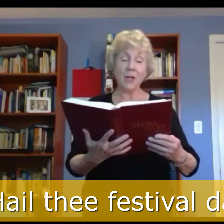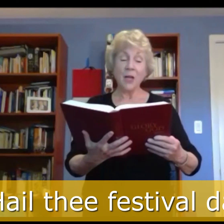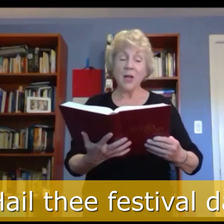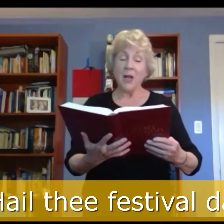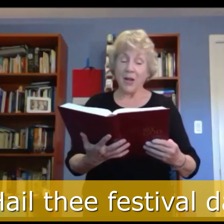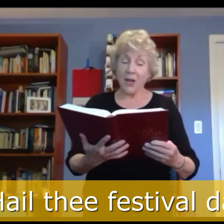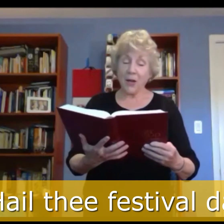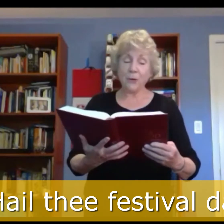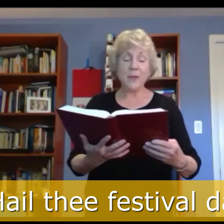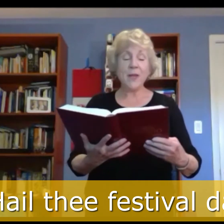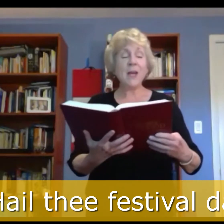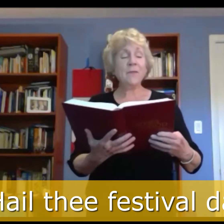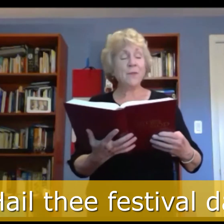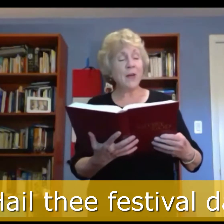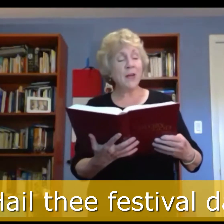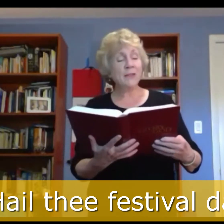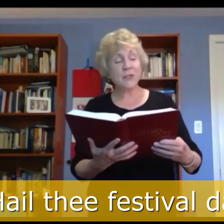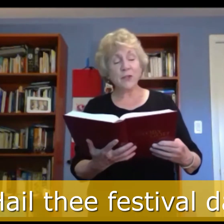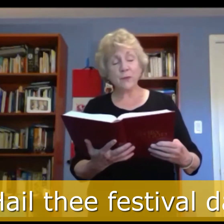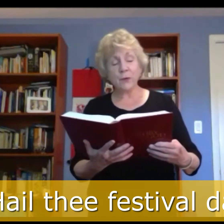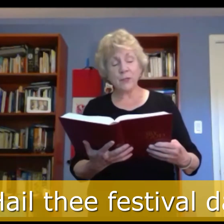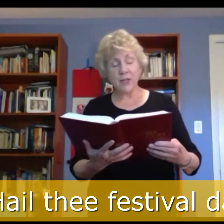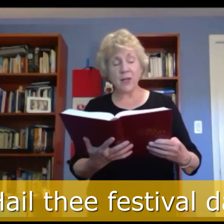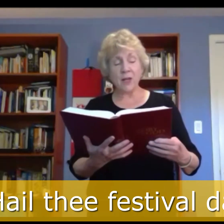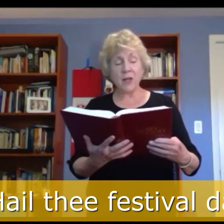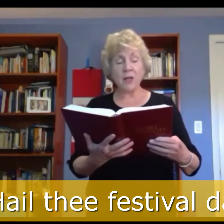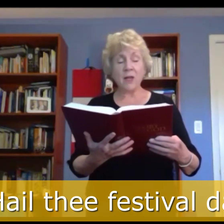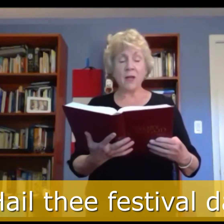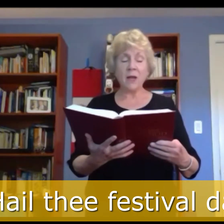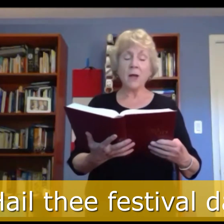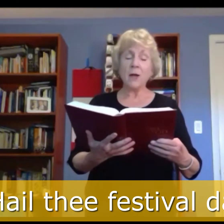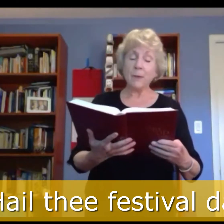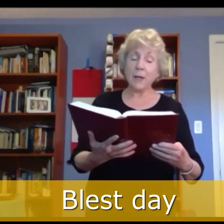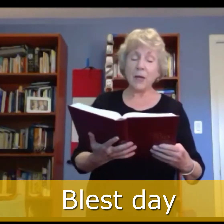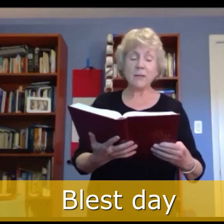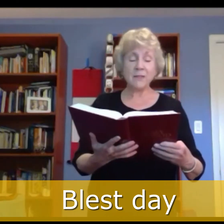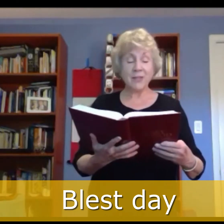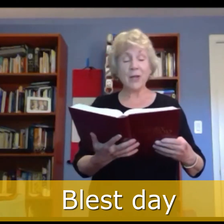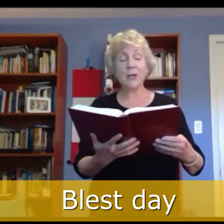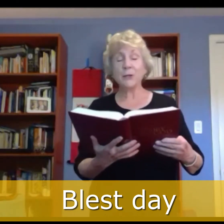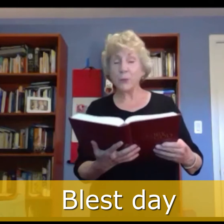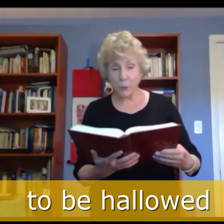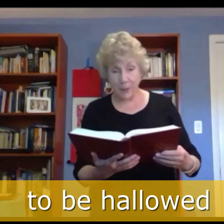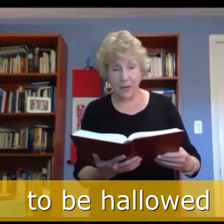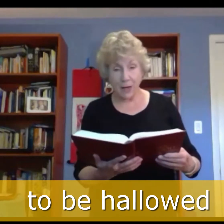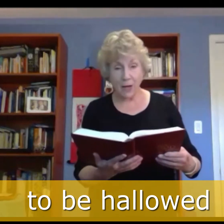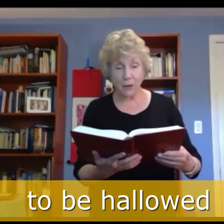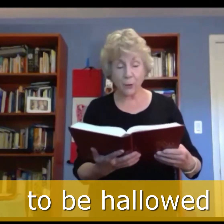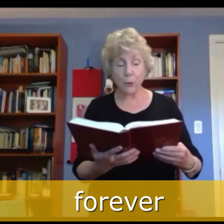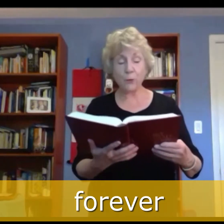Hail Thee Festival Day, blessed day to be hallowed